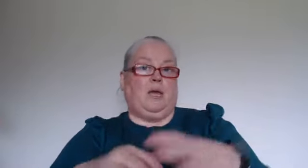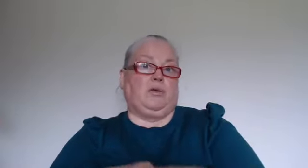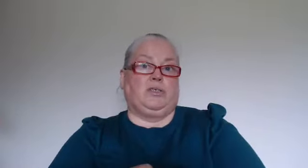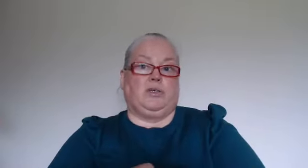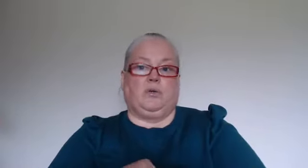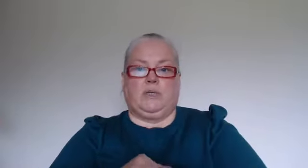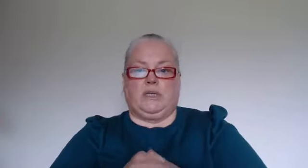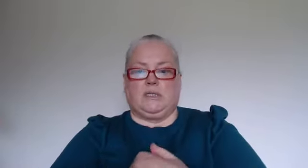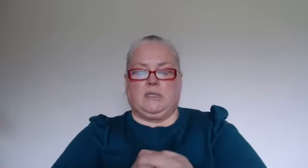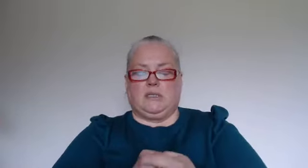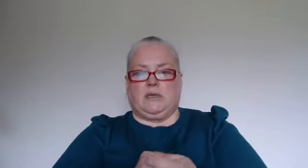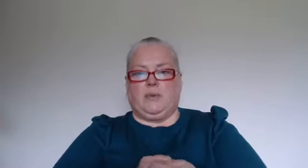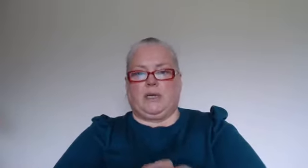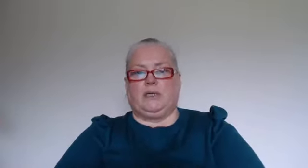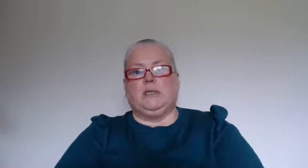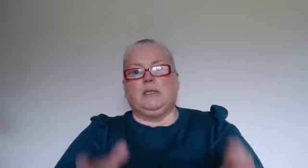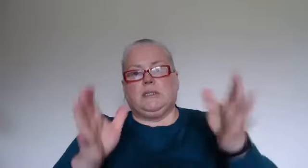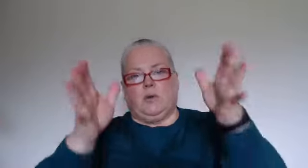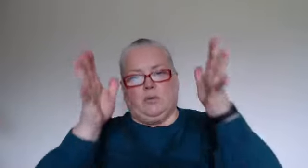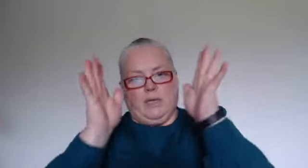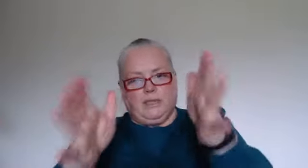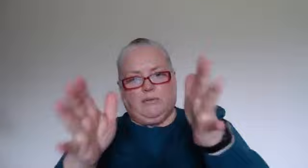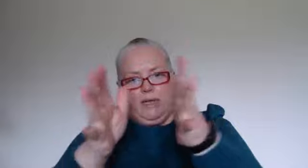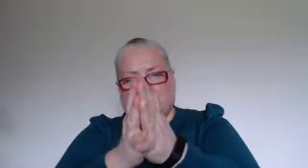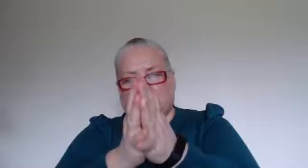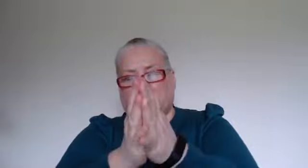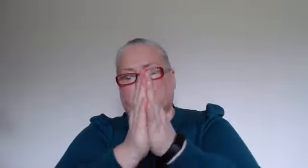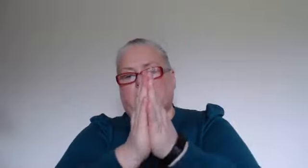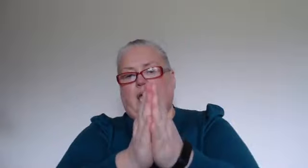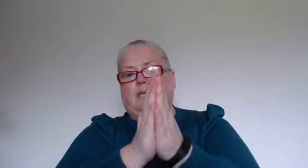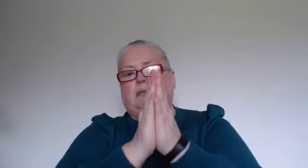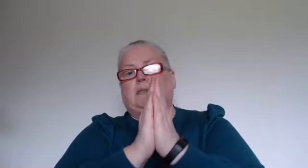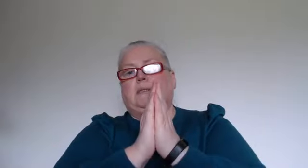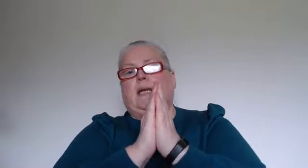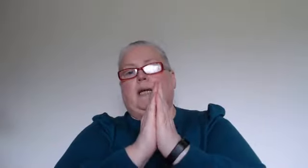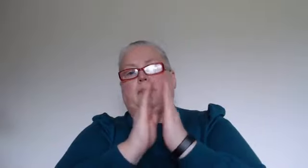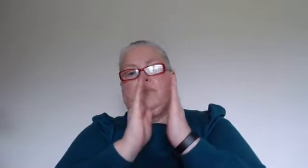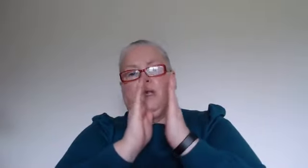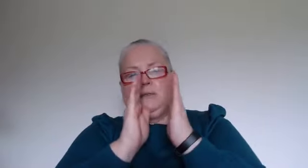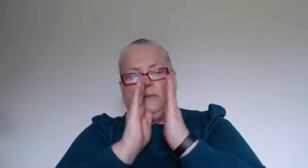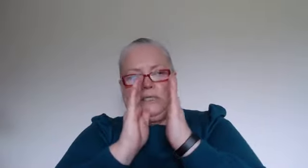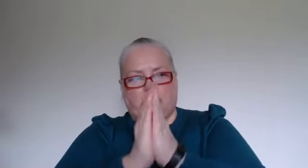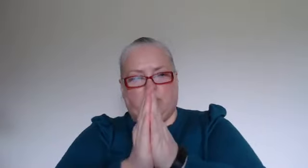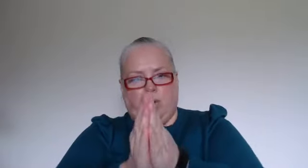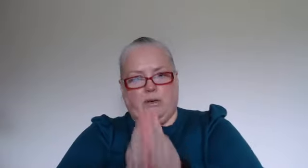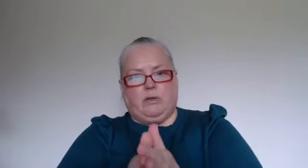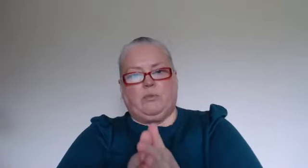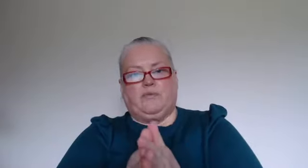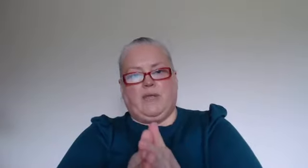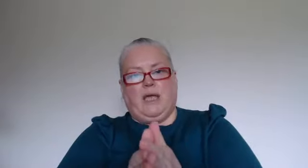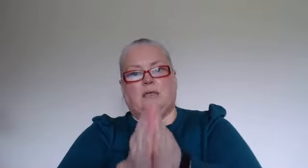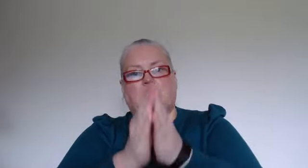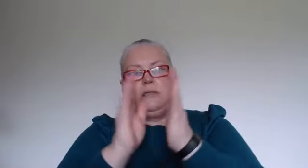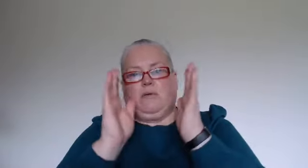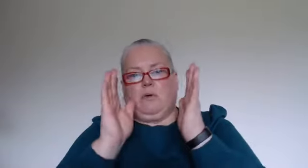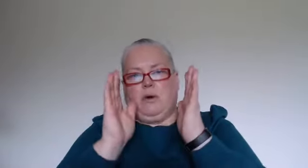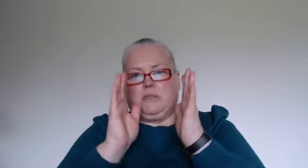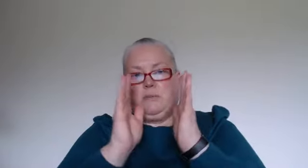you're doing with this this topic. So healthy relationships again they do require a number of things. They require us to be